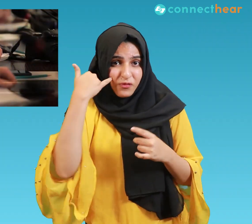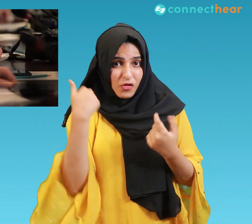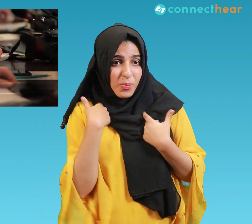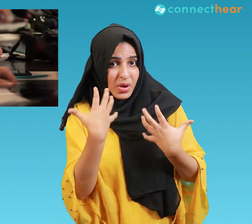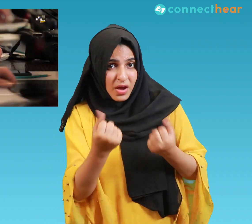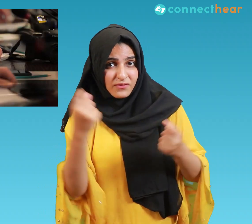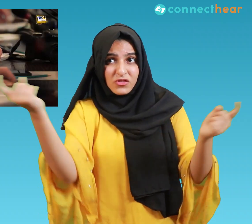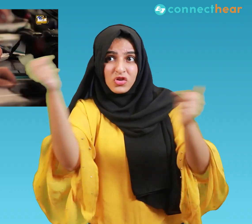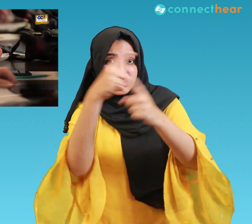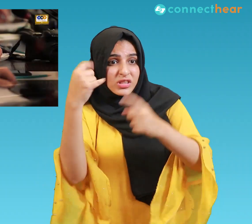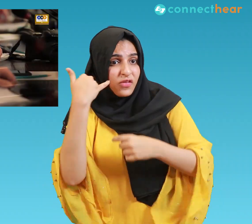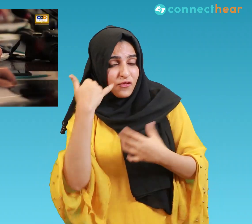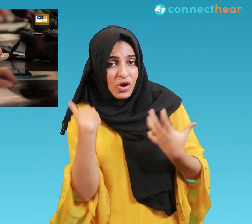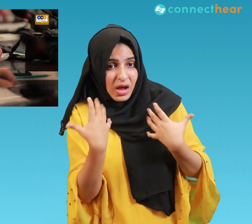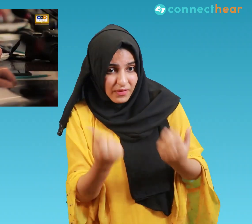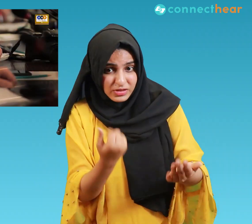contact. We have evidence. He added.